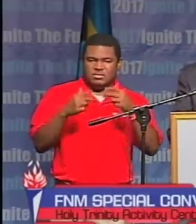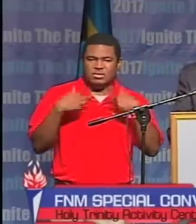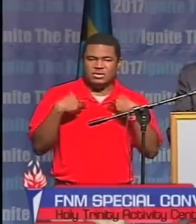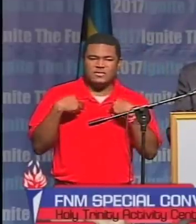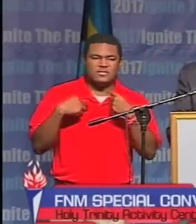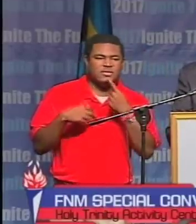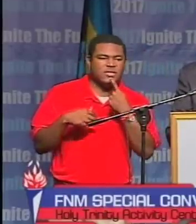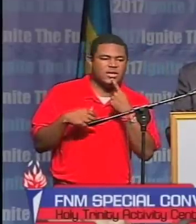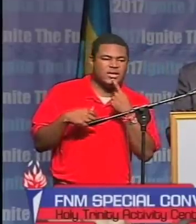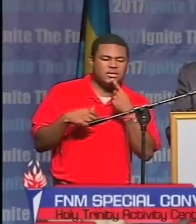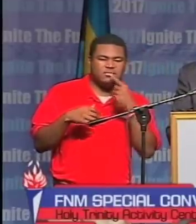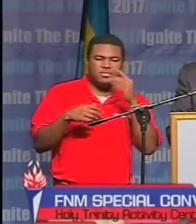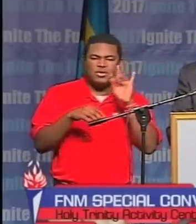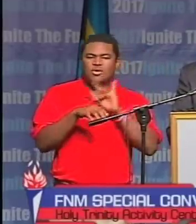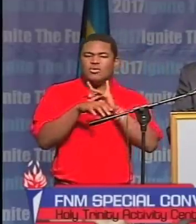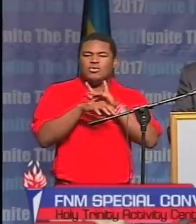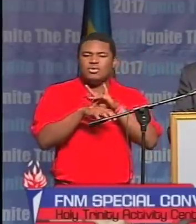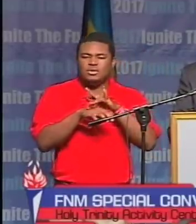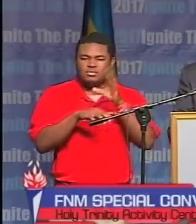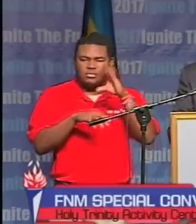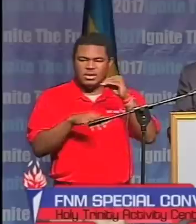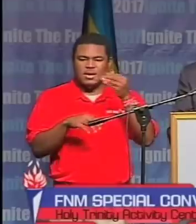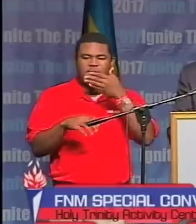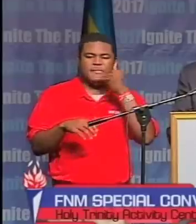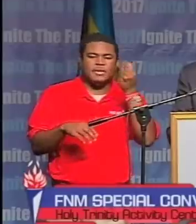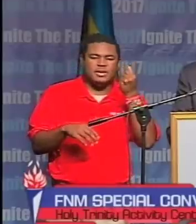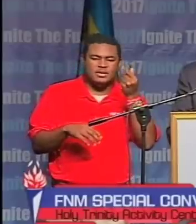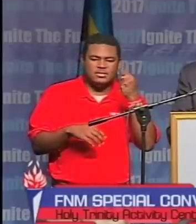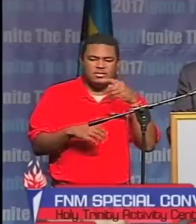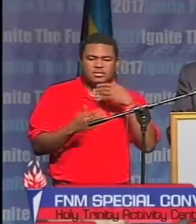and better the good work we were doing.